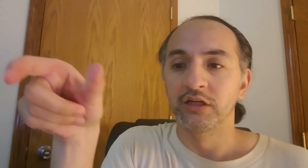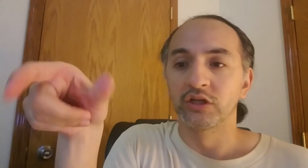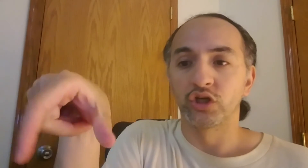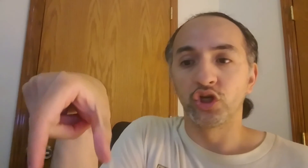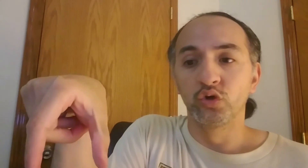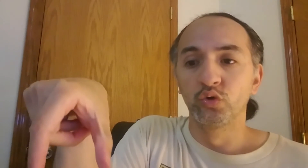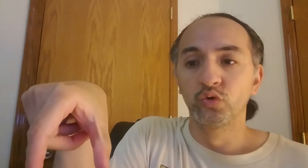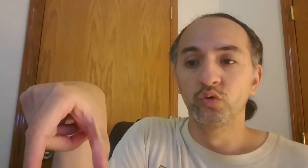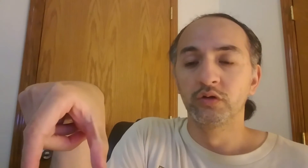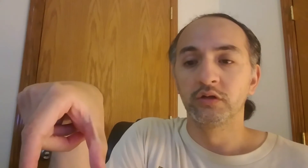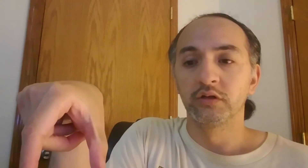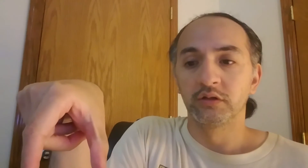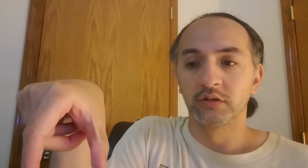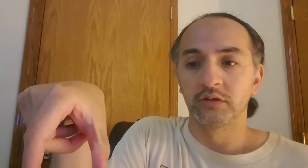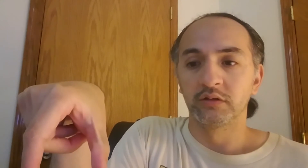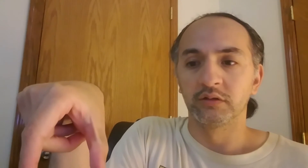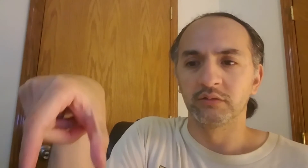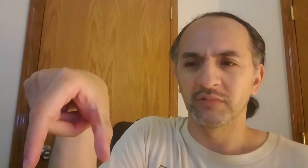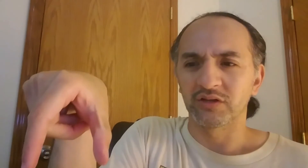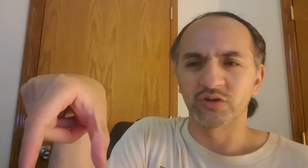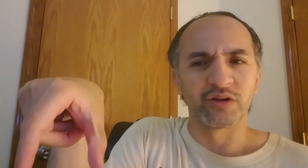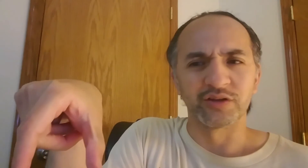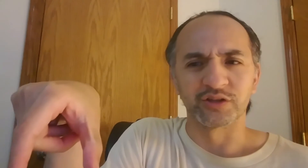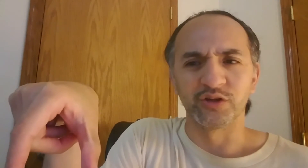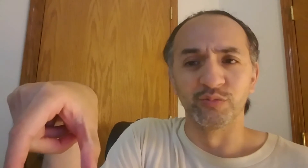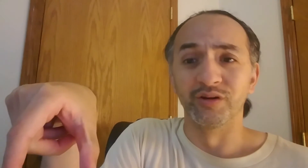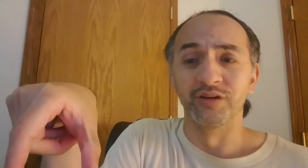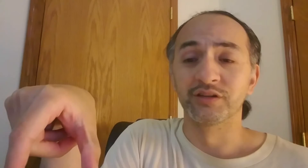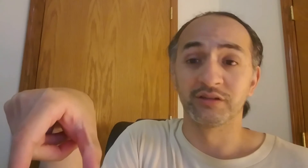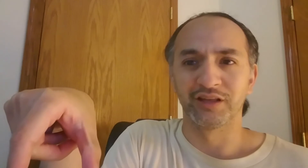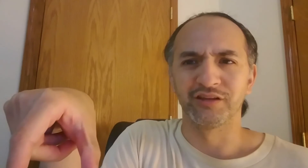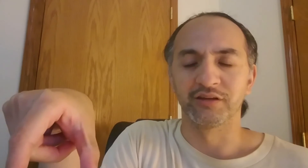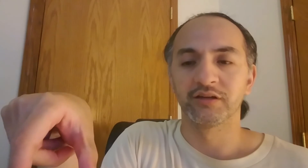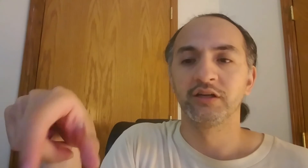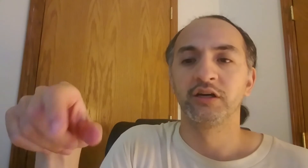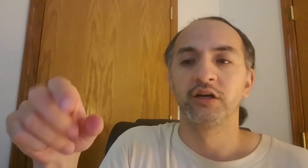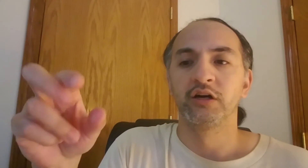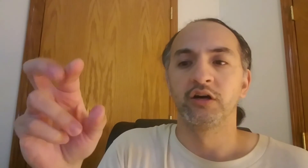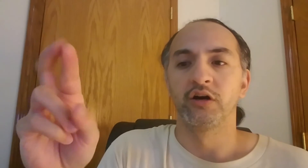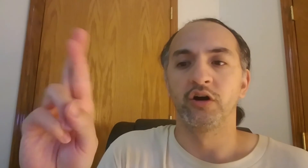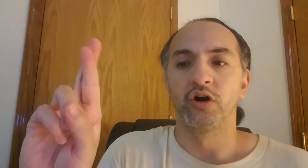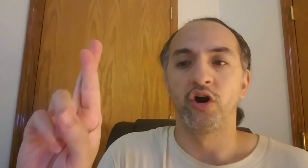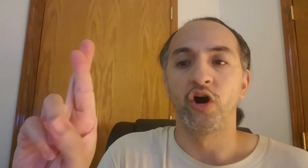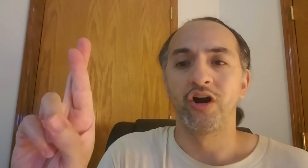P, Q, I'm not sure how that's a Q, but it is, I think. R,